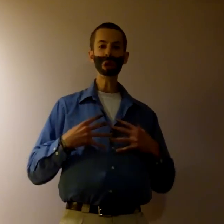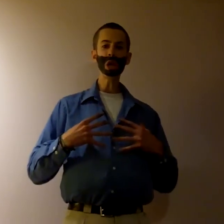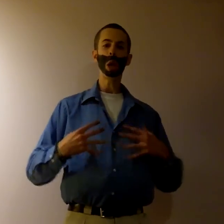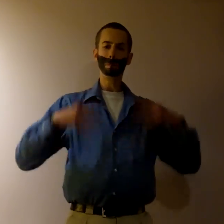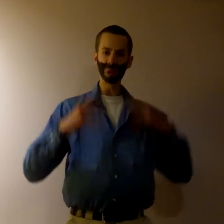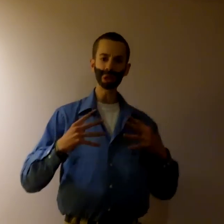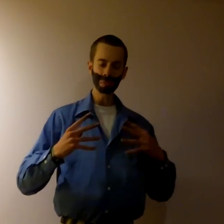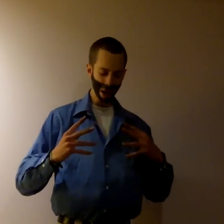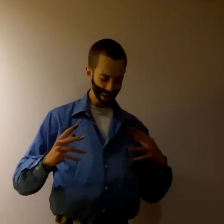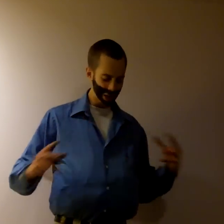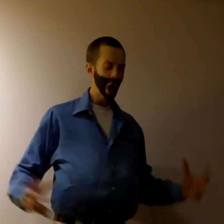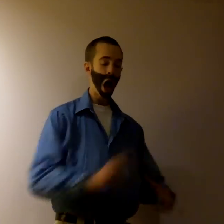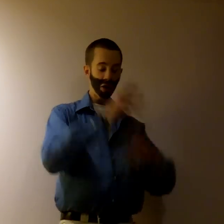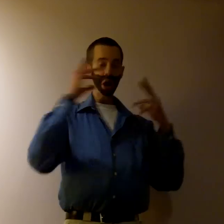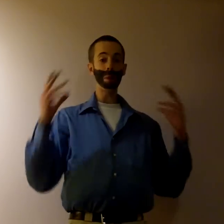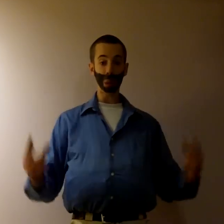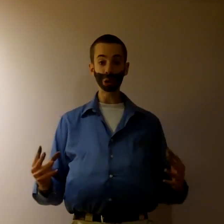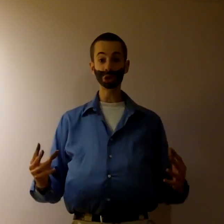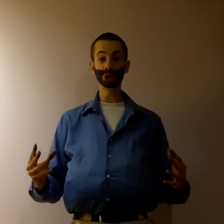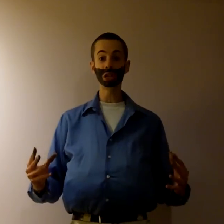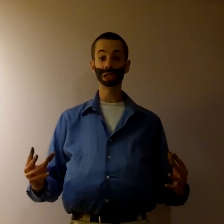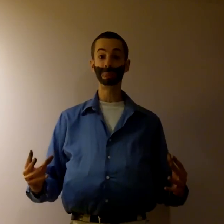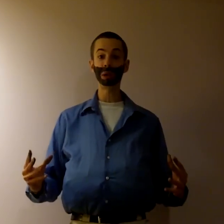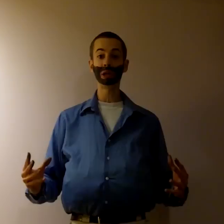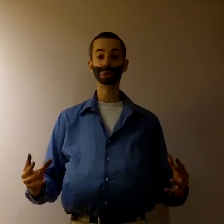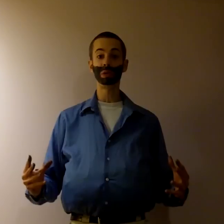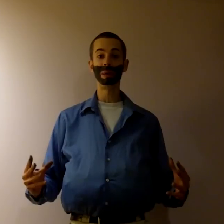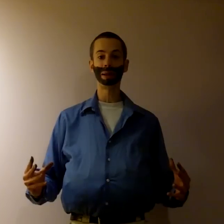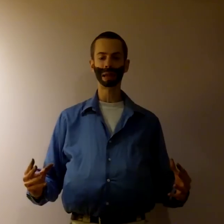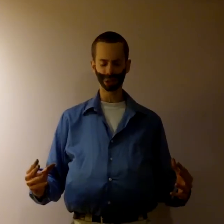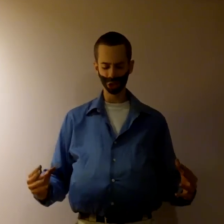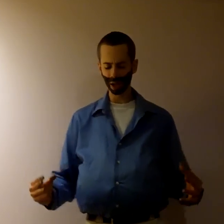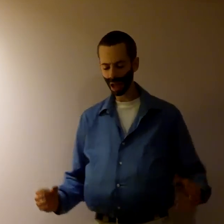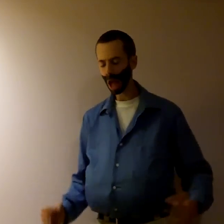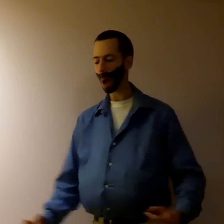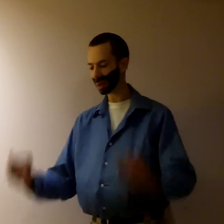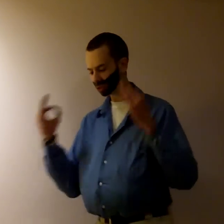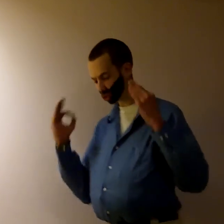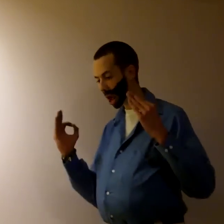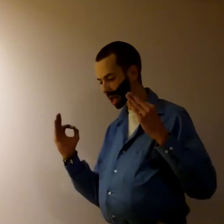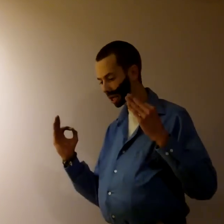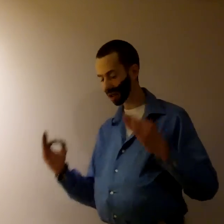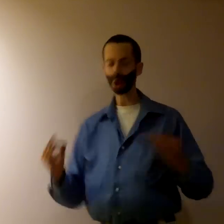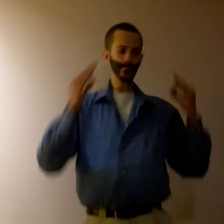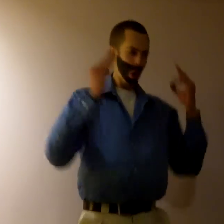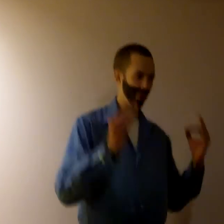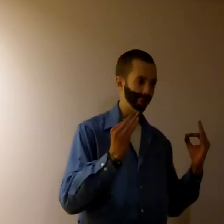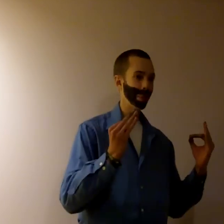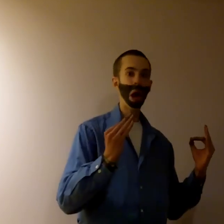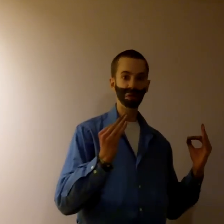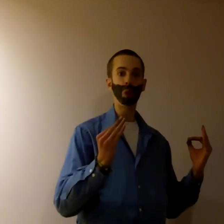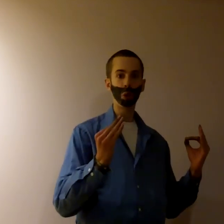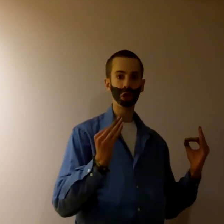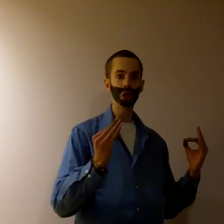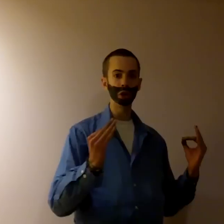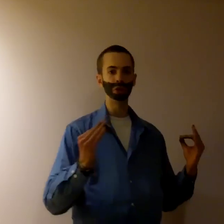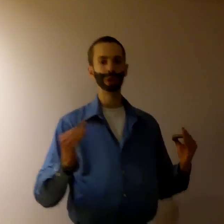And to me, Billy Mays, I've had personal experience with meditation. I've been trying it for about four years,